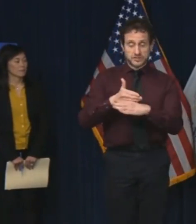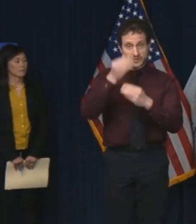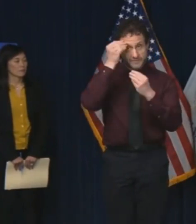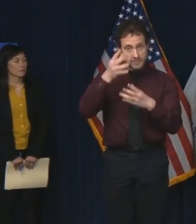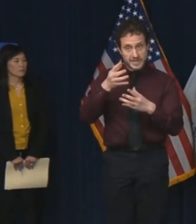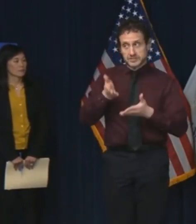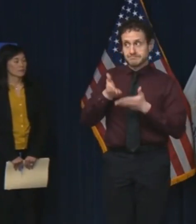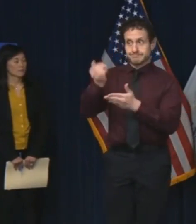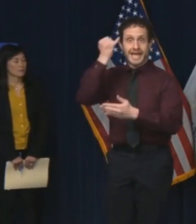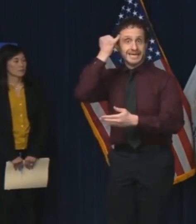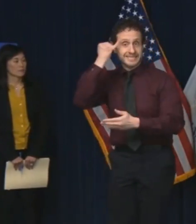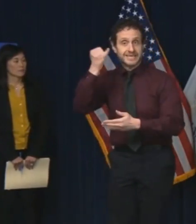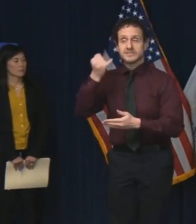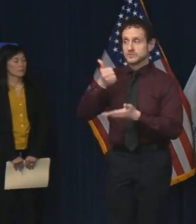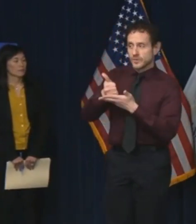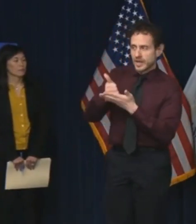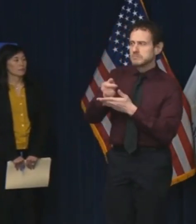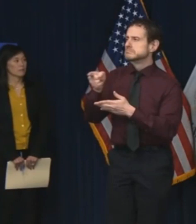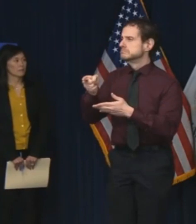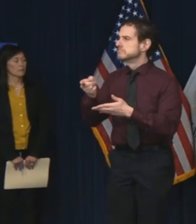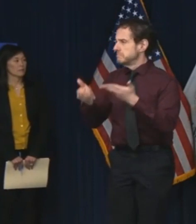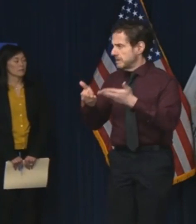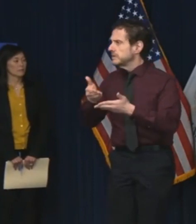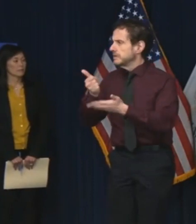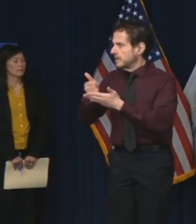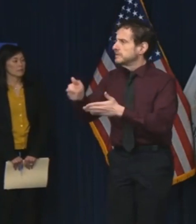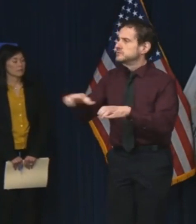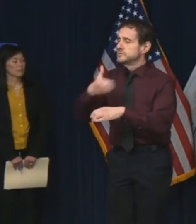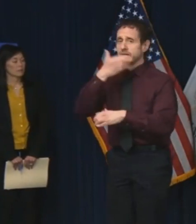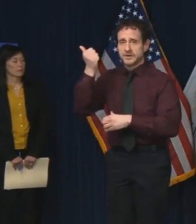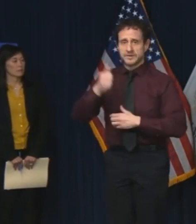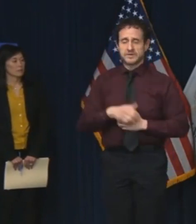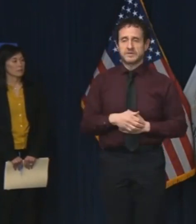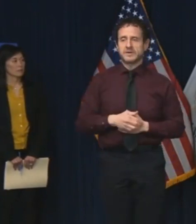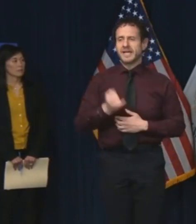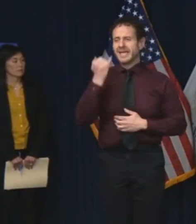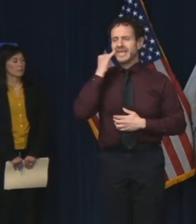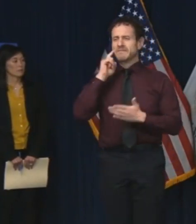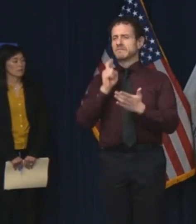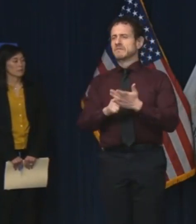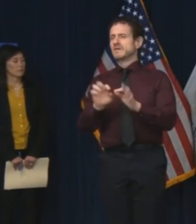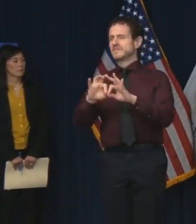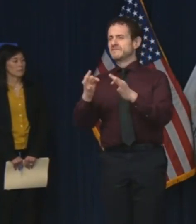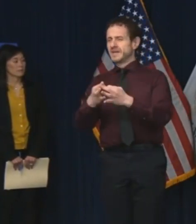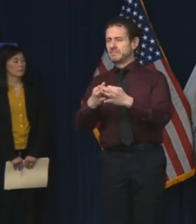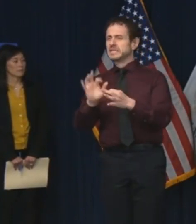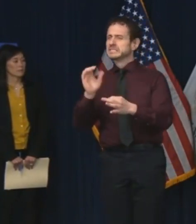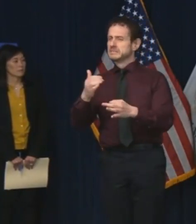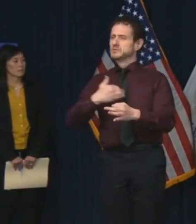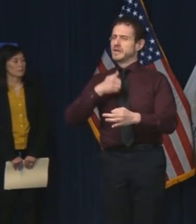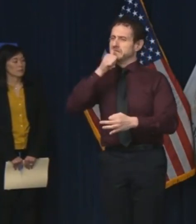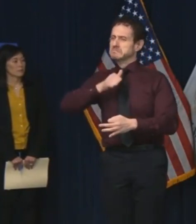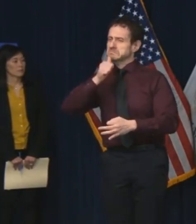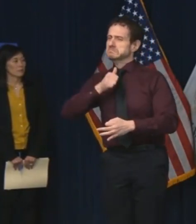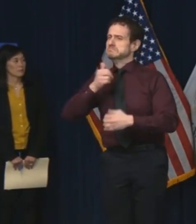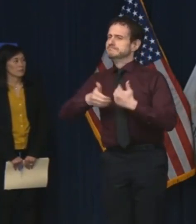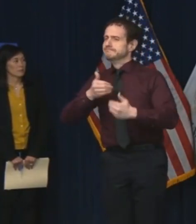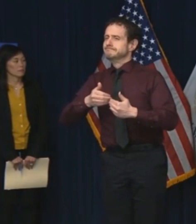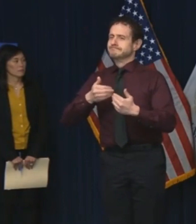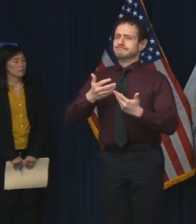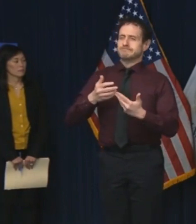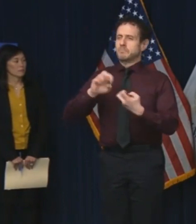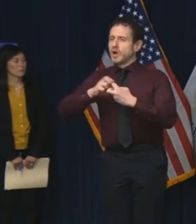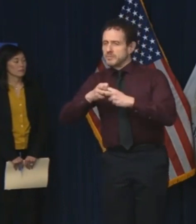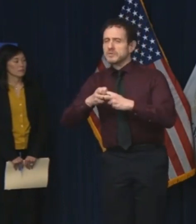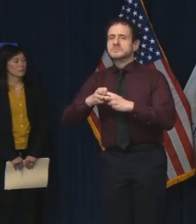uncertain times, reach out to let families that may be in crisis know that they're not alone and that there is help available.